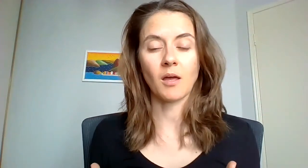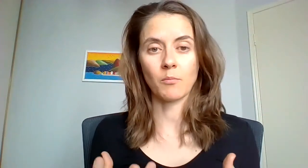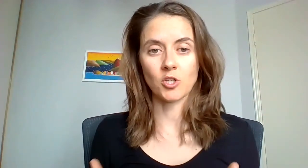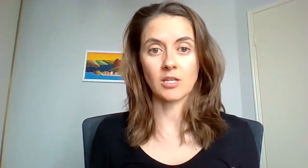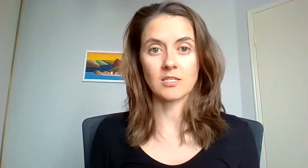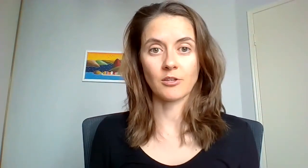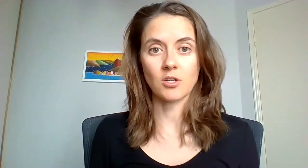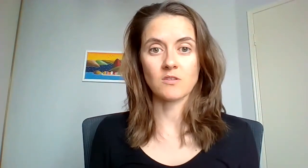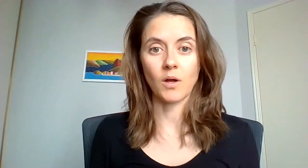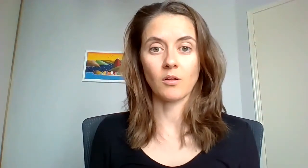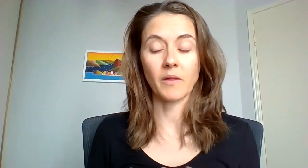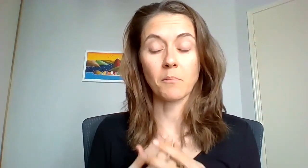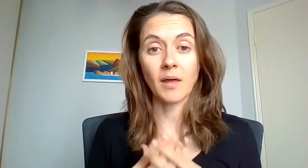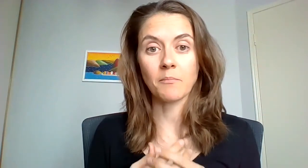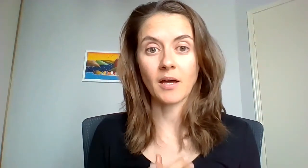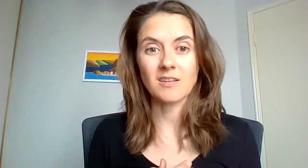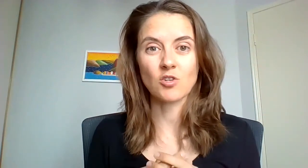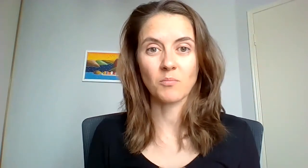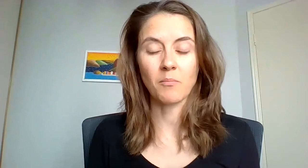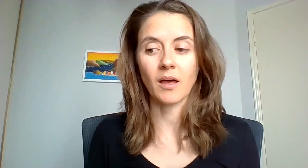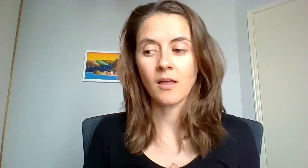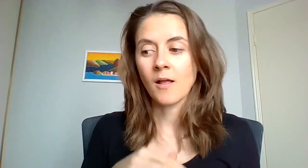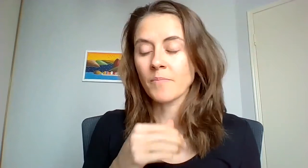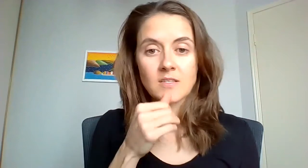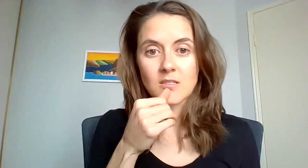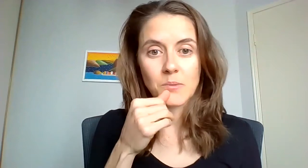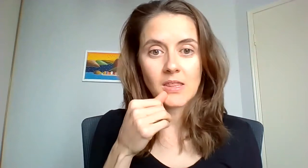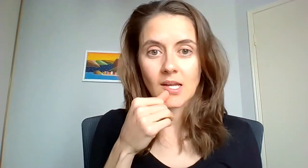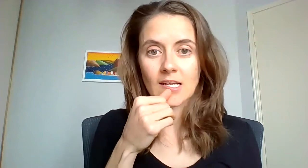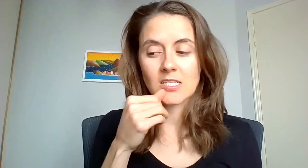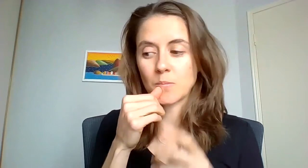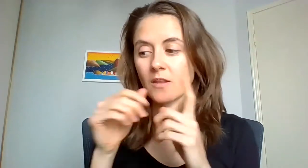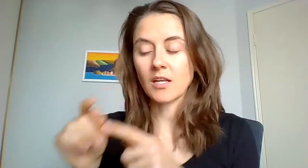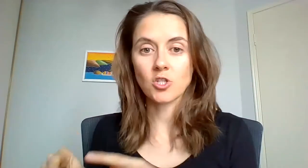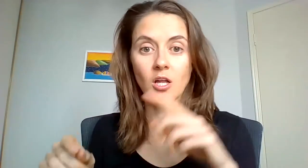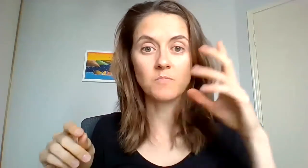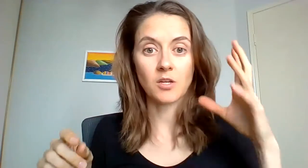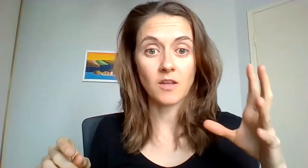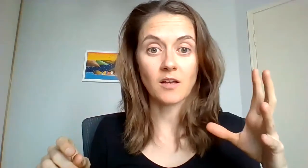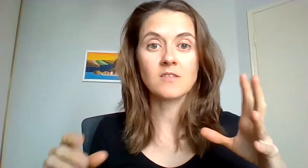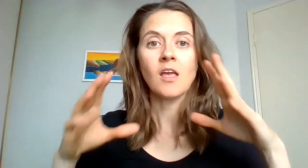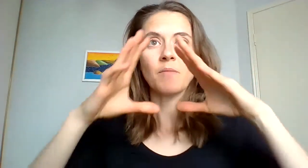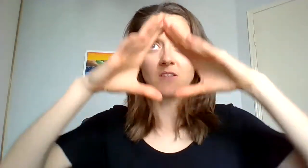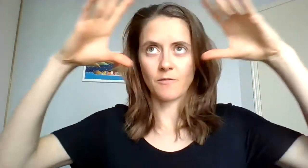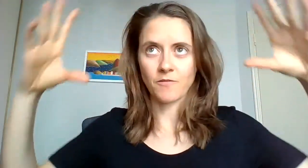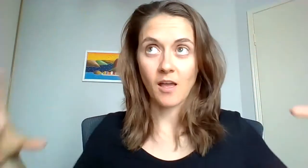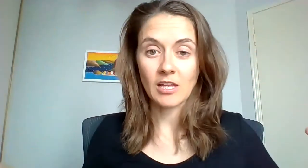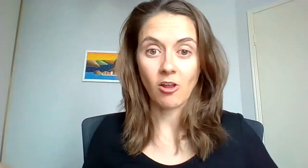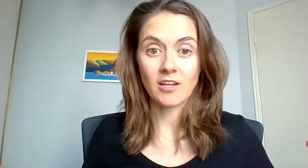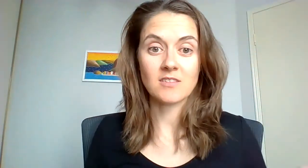become emotionally intelligent as well but the main part is to remember this is bigger than us it's bigger than our child it's bigger than us it's the family line